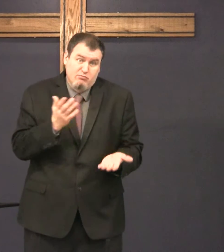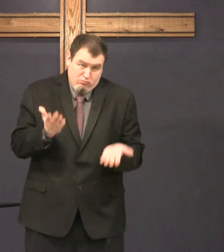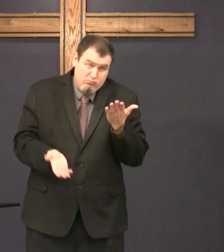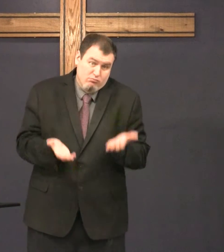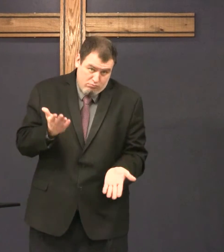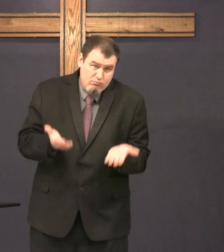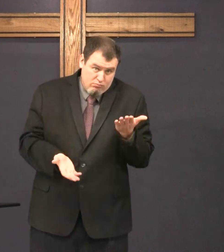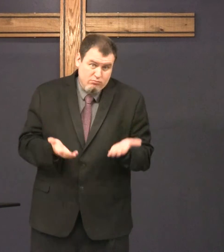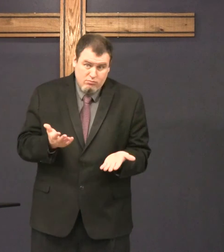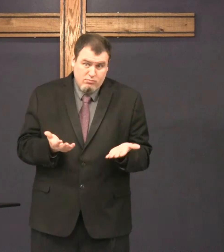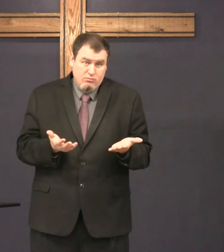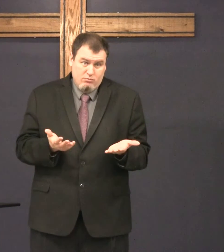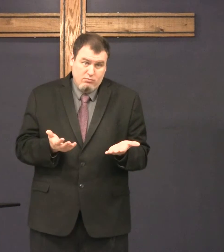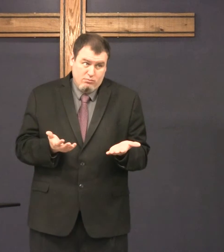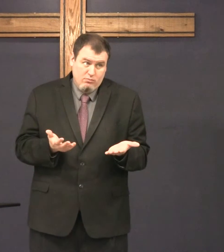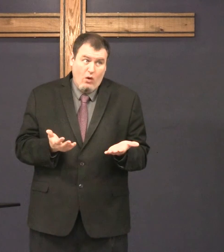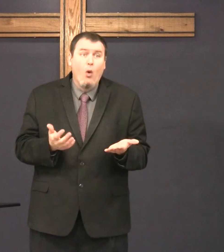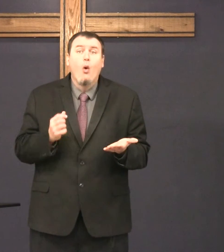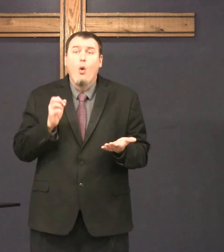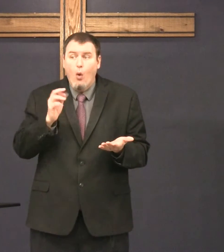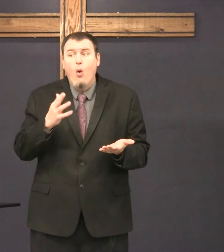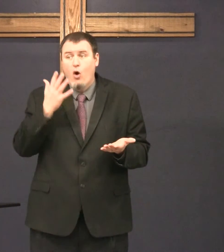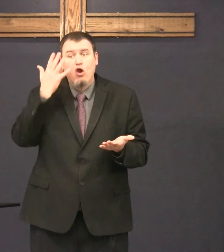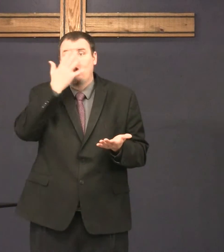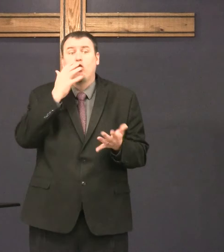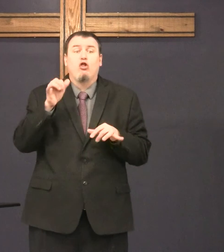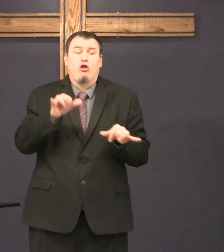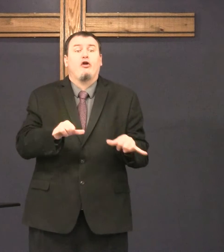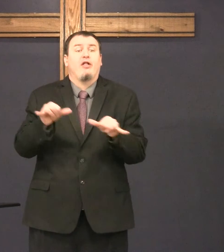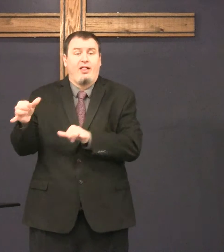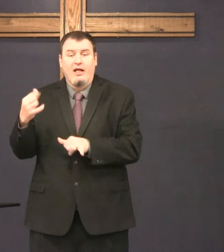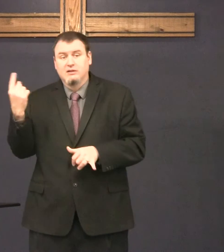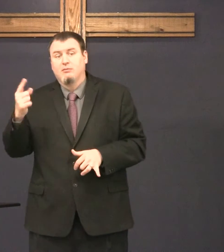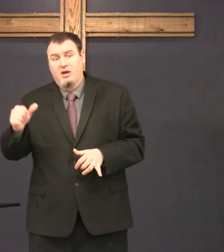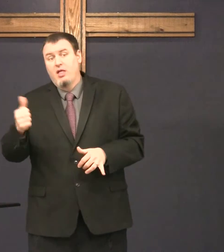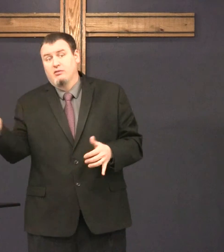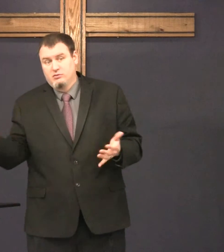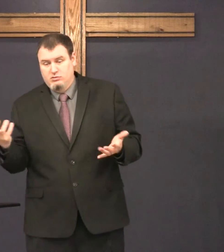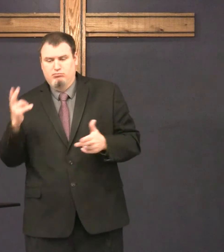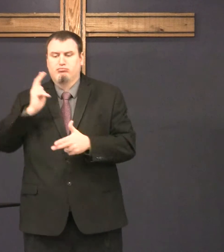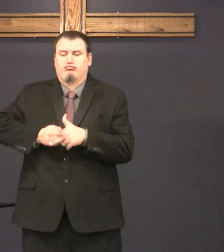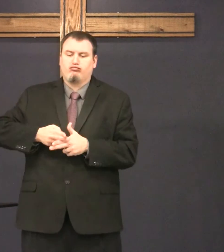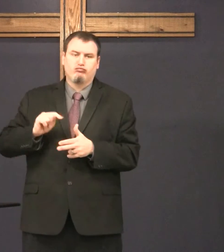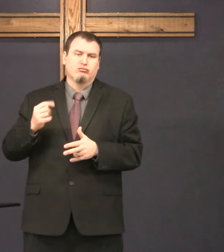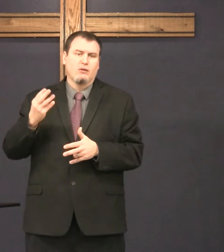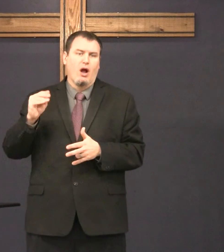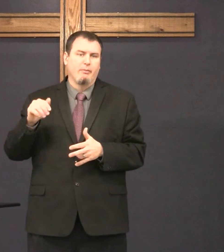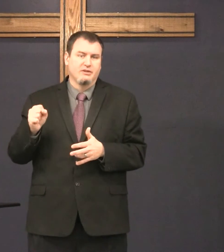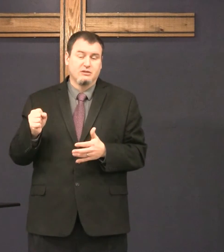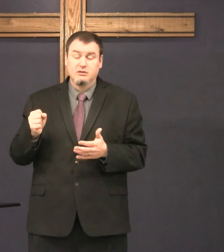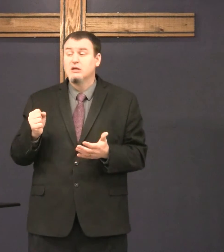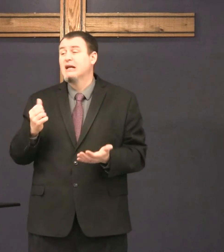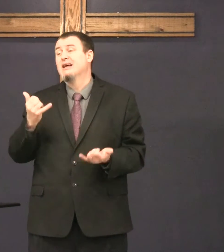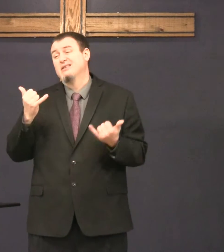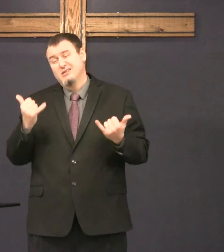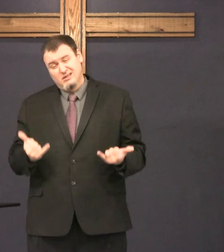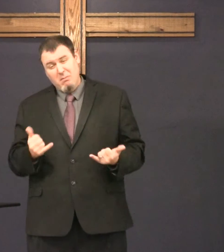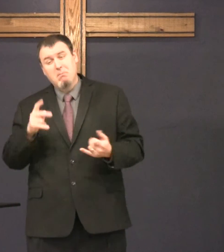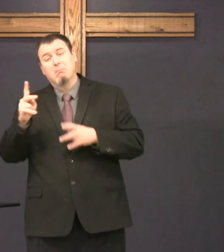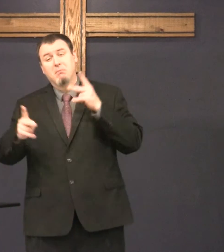He probably was a twin. Or he looked like someone else. Thomas. So his name.